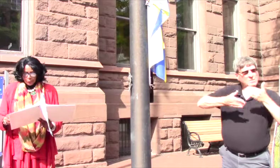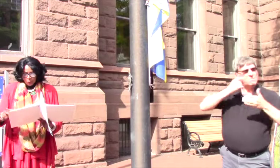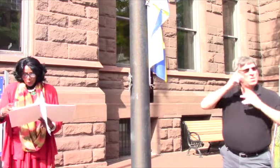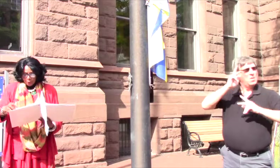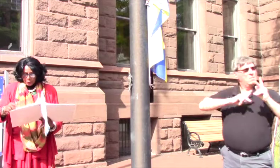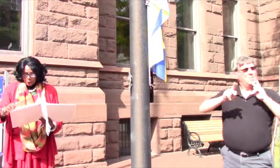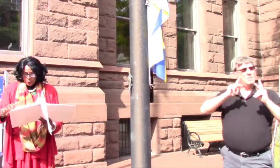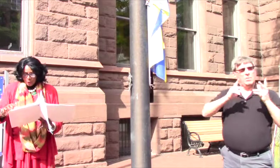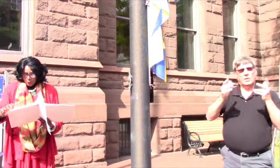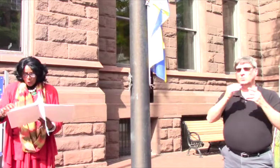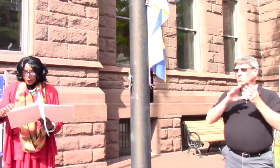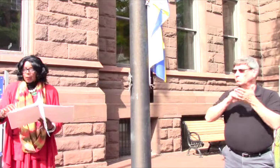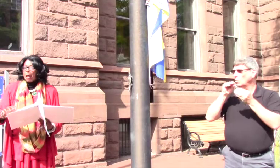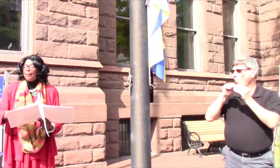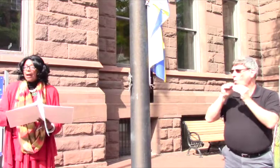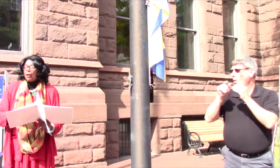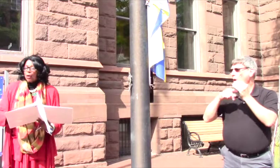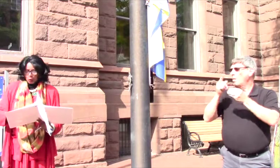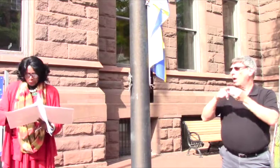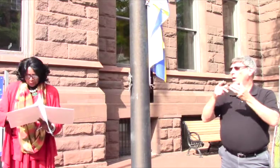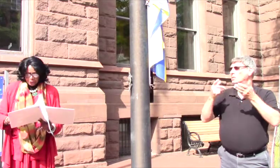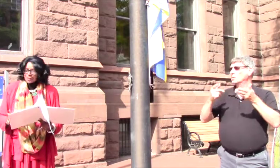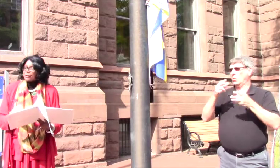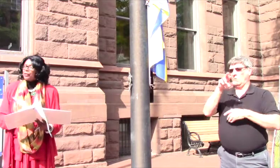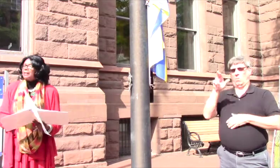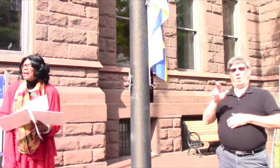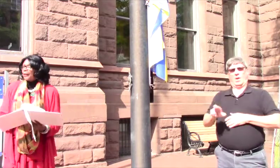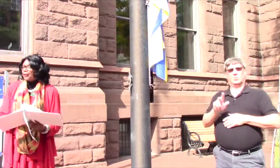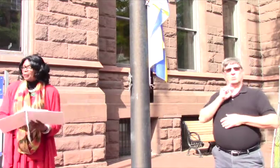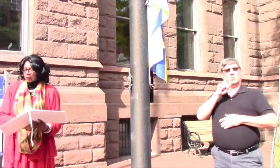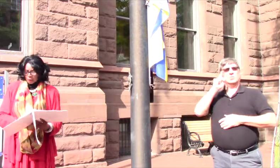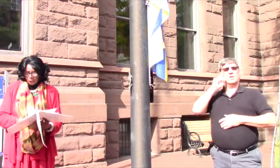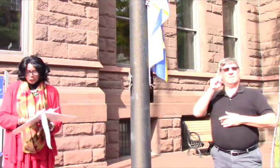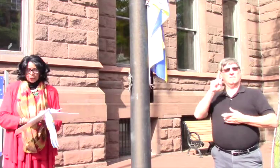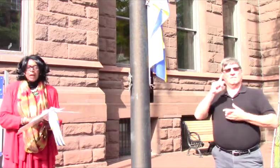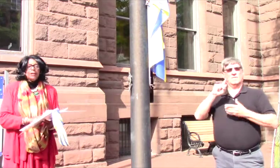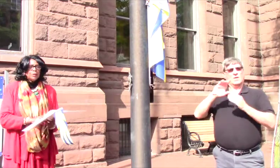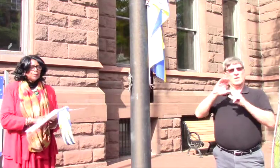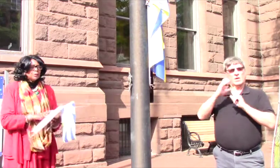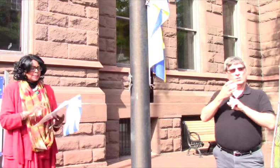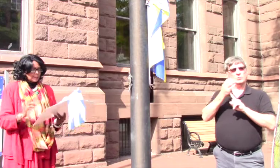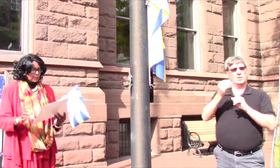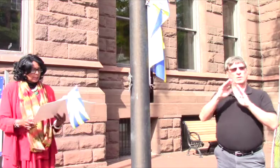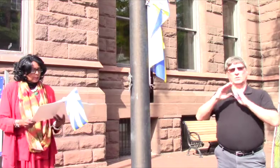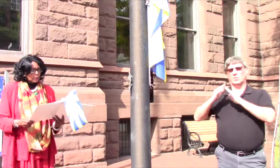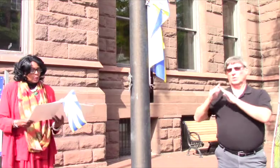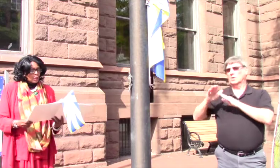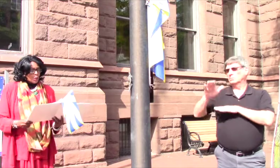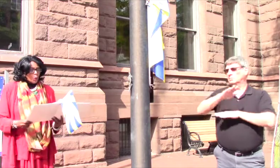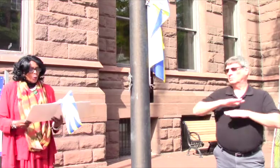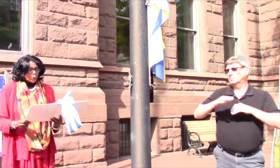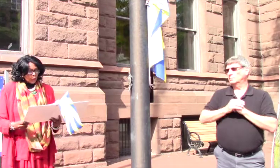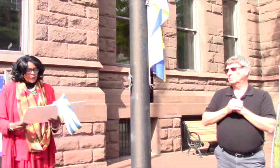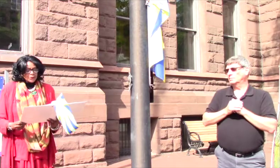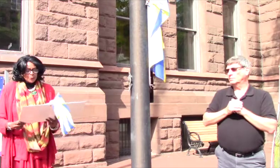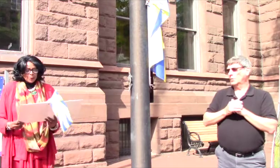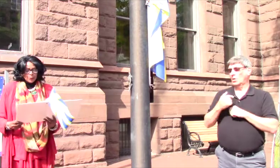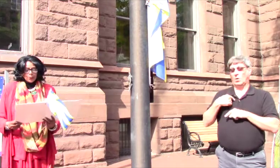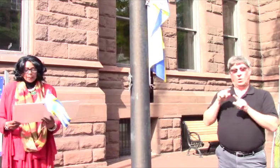who want to learn more about Rochester's deaf culture and community. We will also be putting